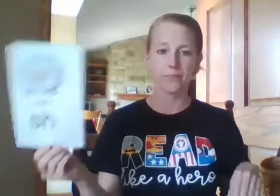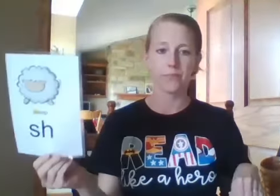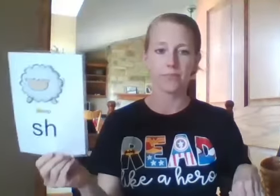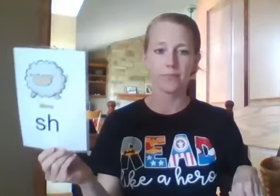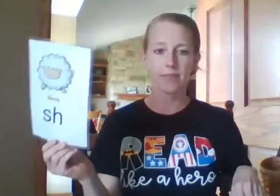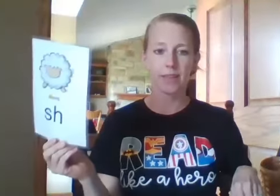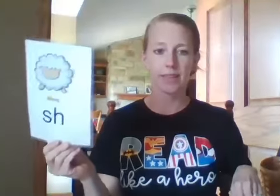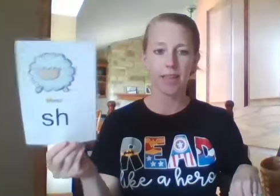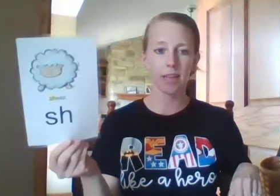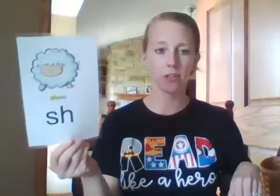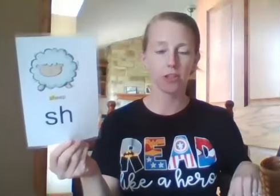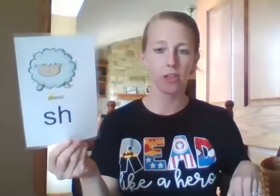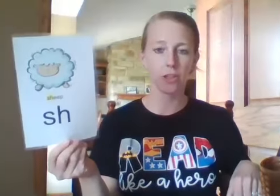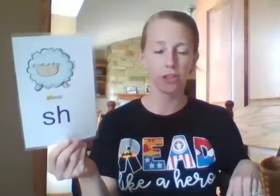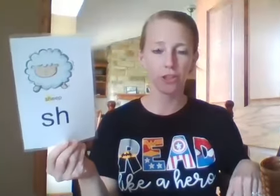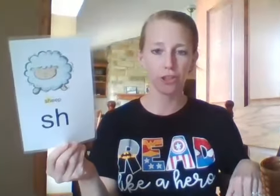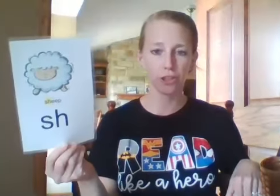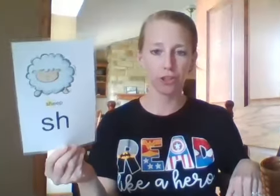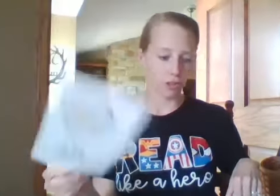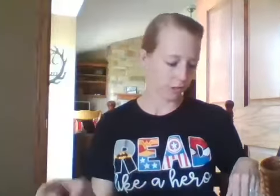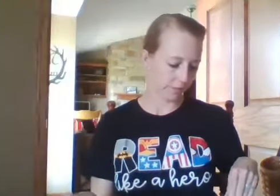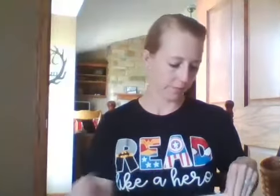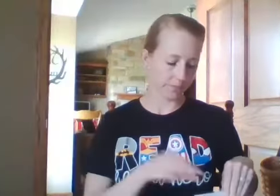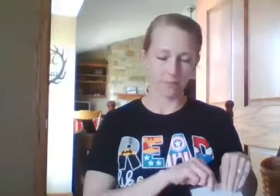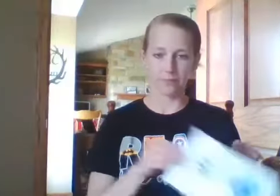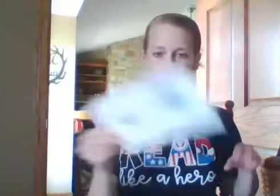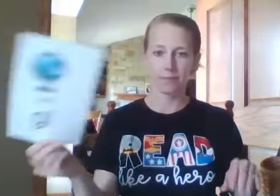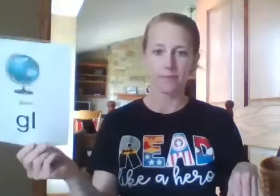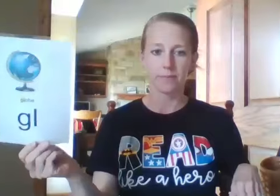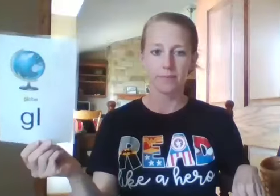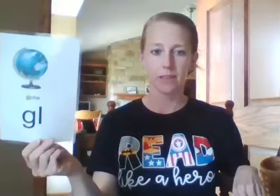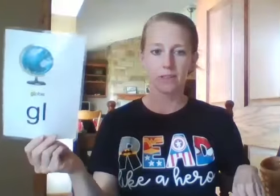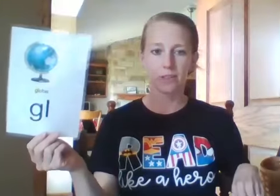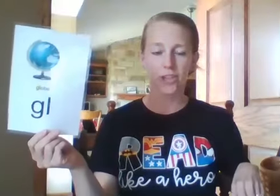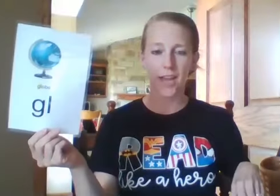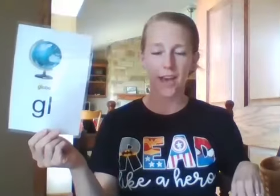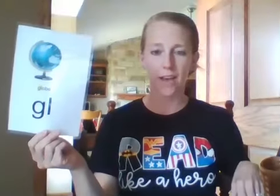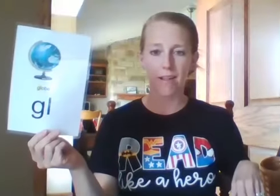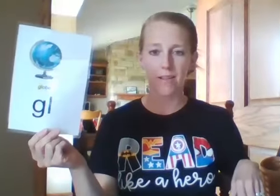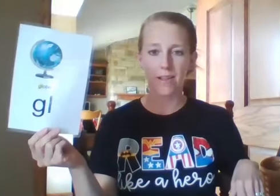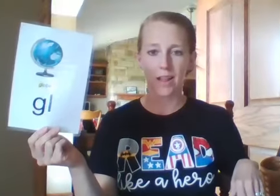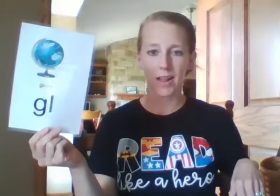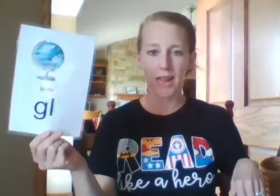S-H, G-L, goal,